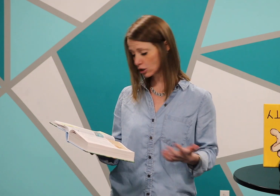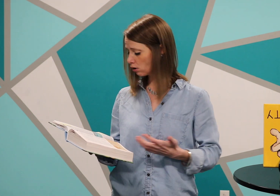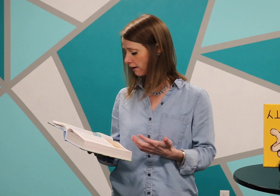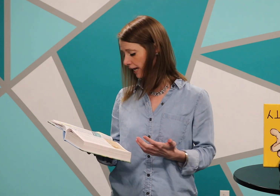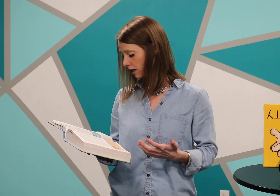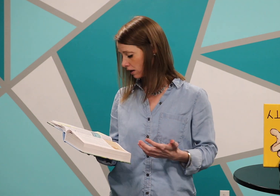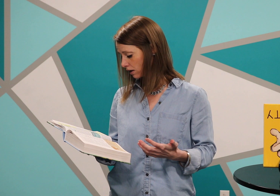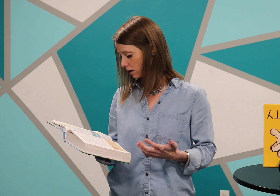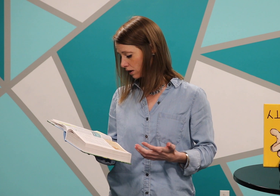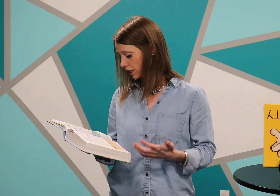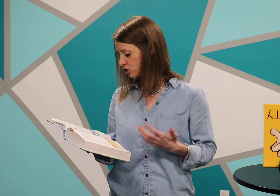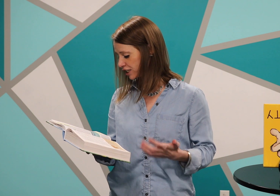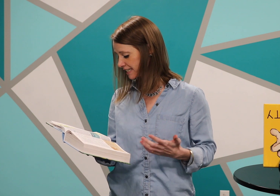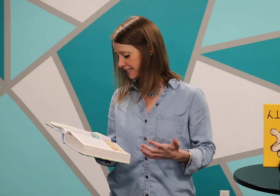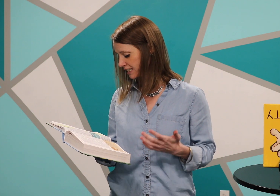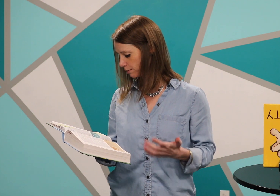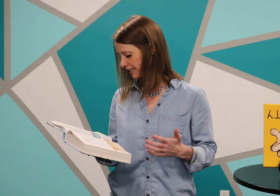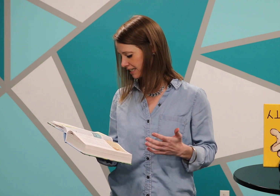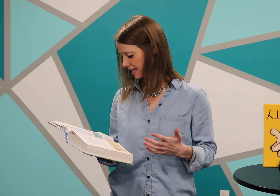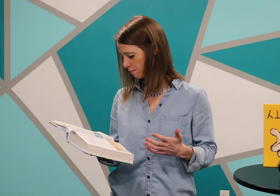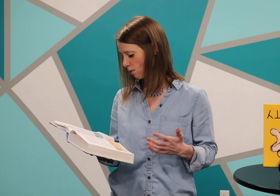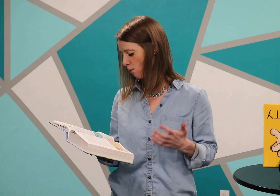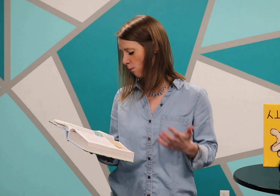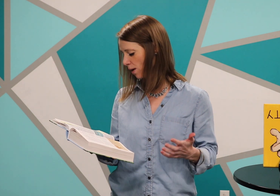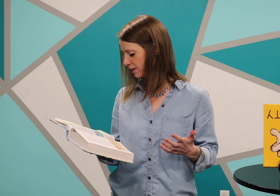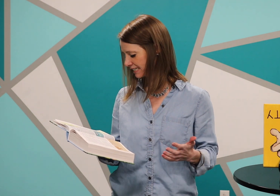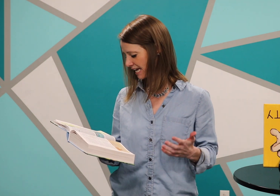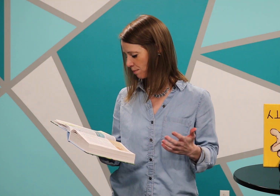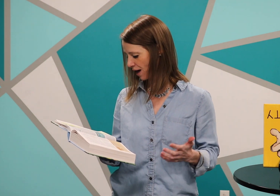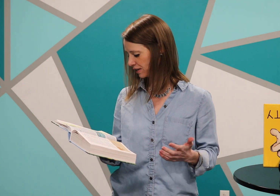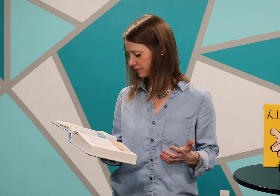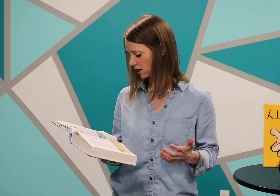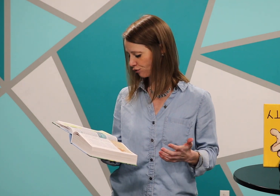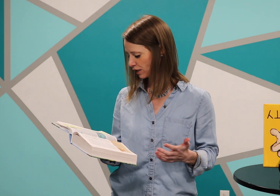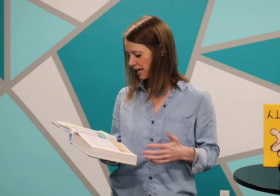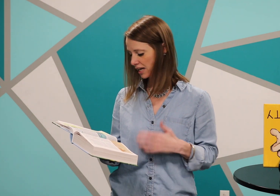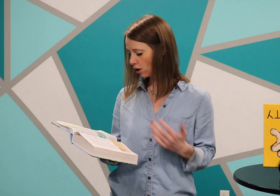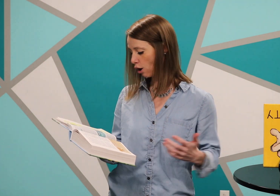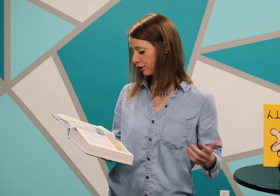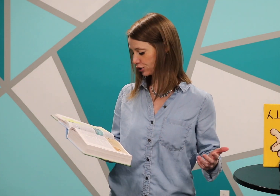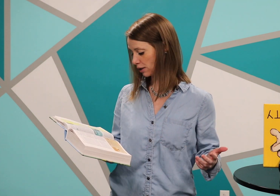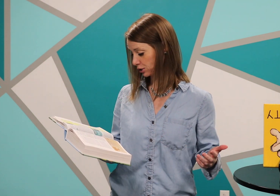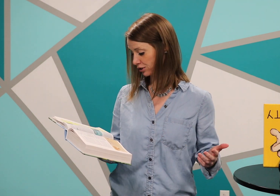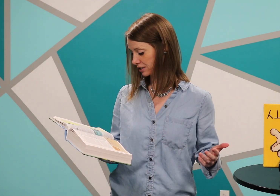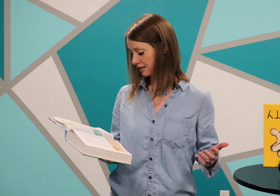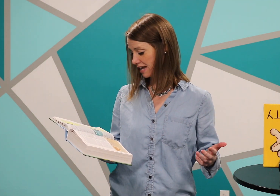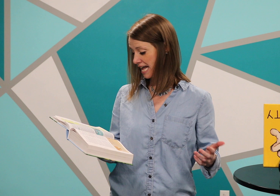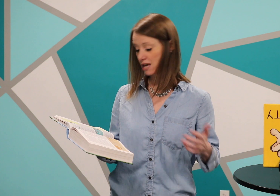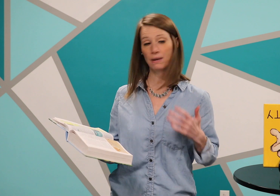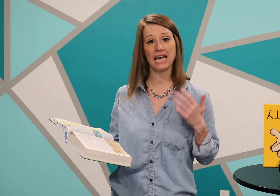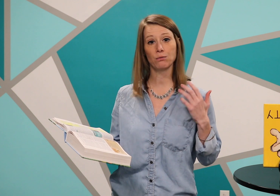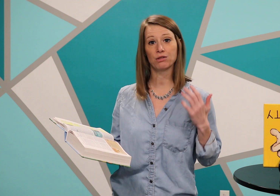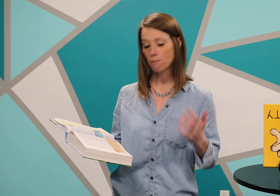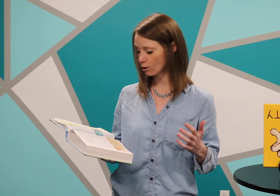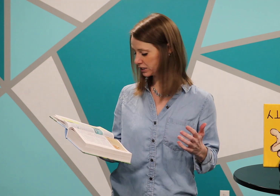glory? Jesus explained to them what was said about himself in all the scriptures. He began with Moses